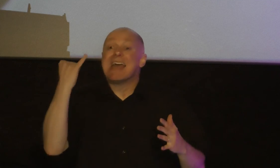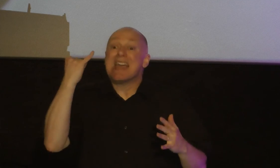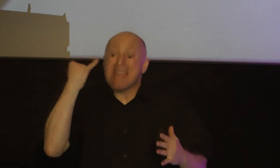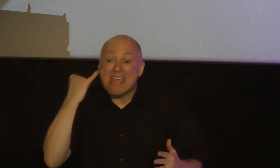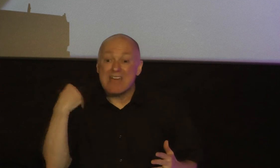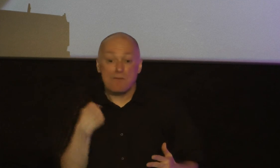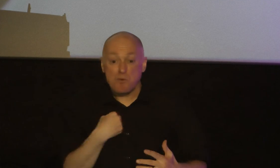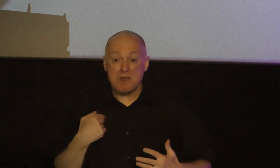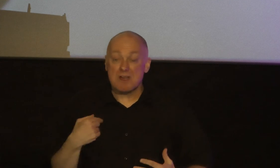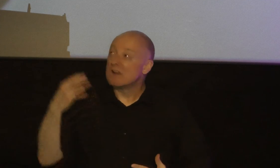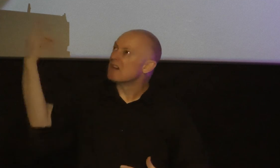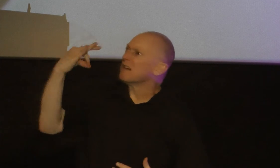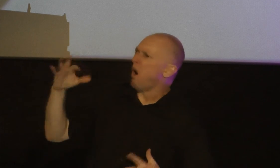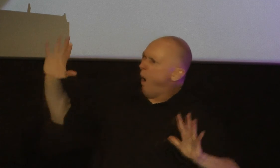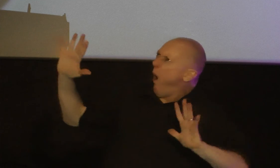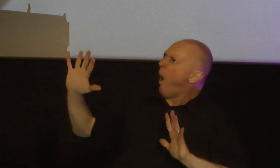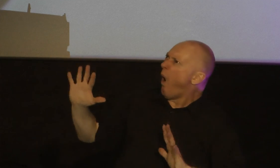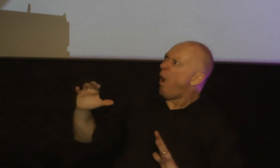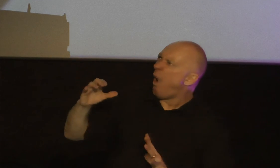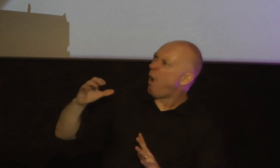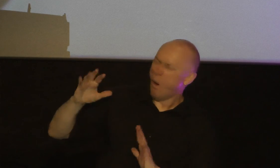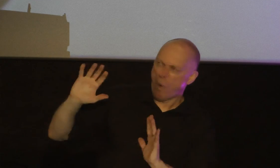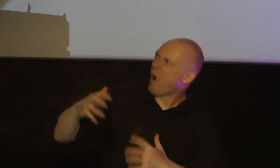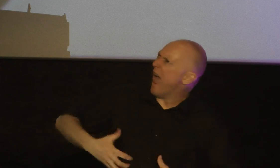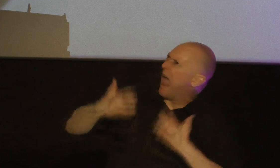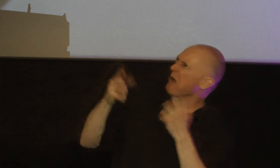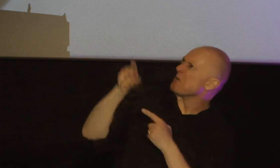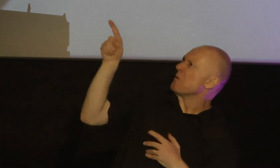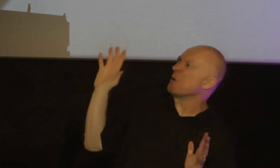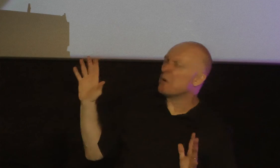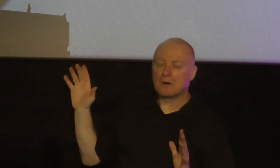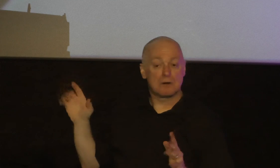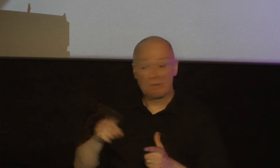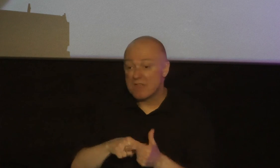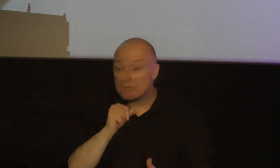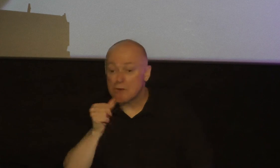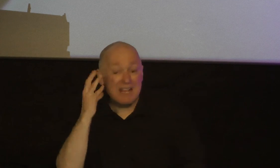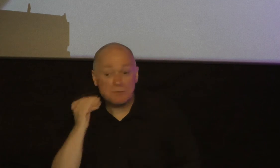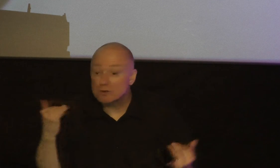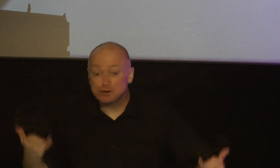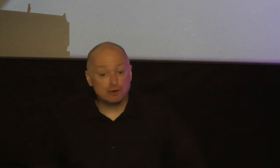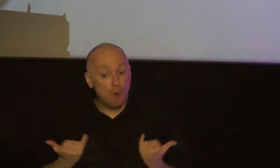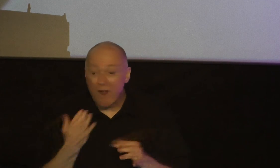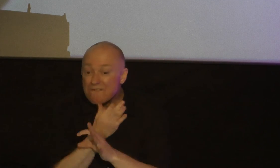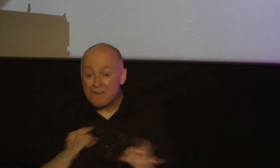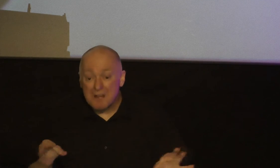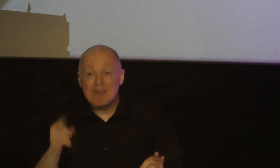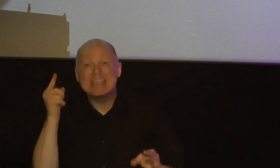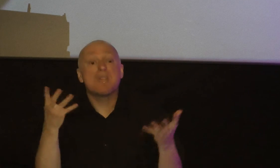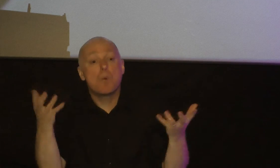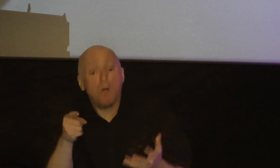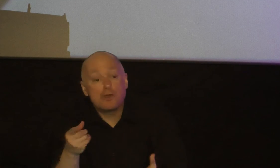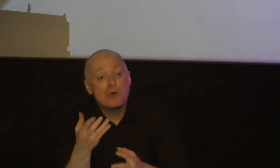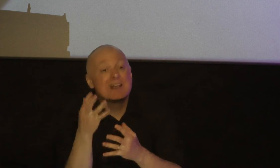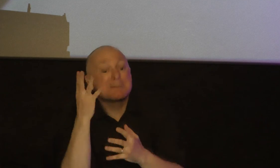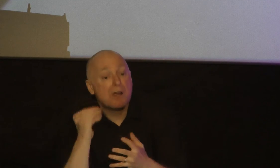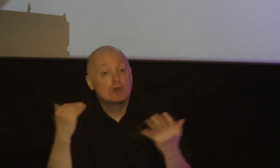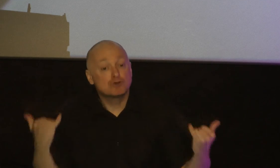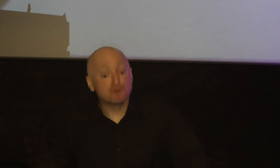angry with God's word and resist God's word you will not experience the joy and freedom that he wants you to experience so today I